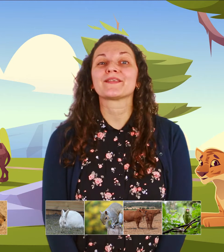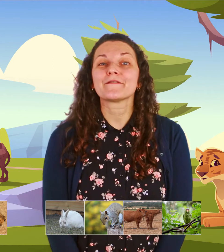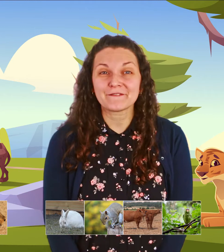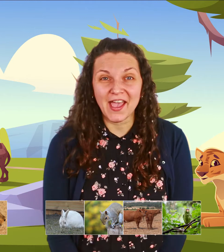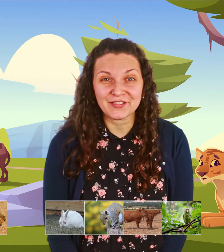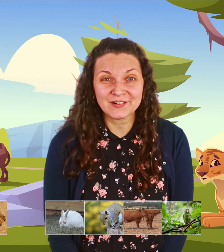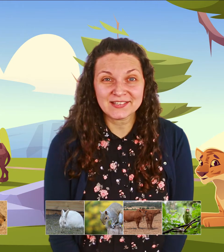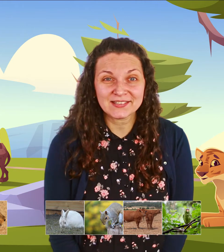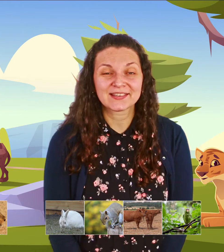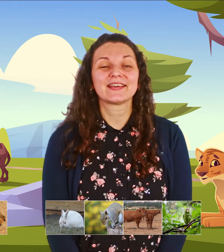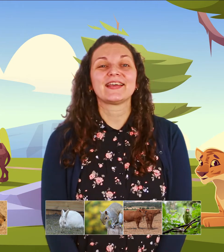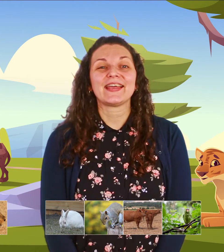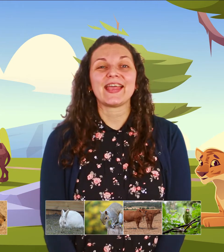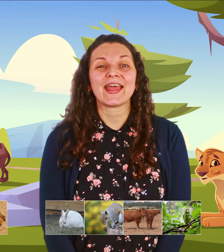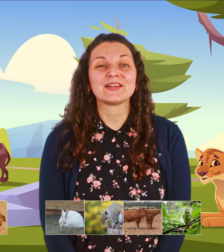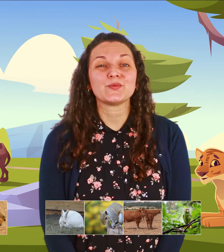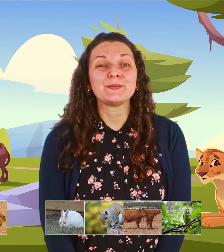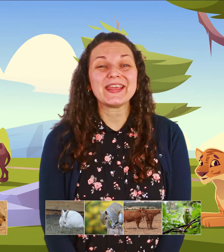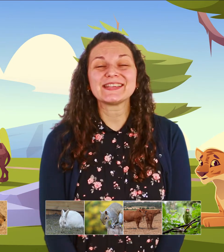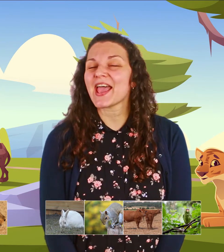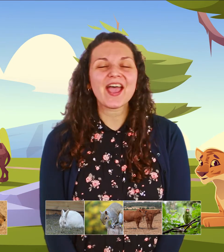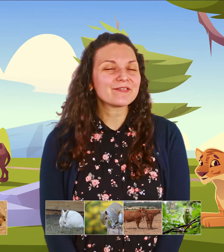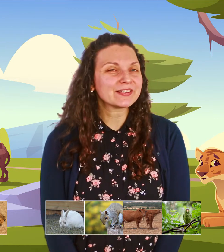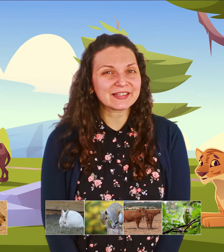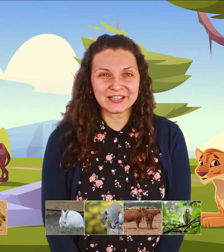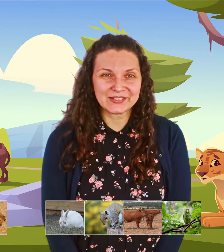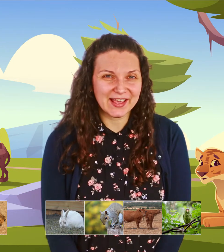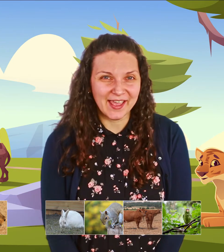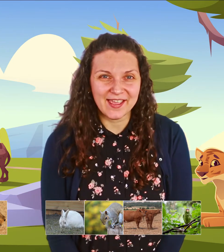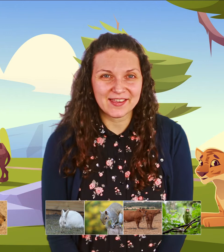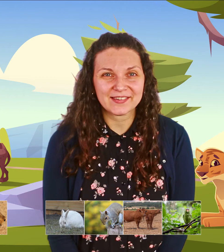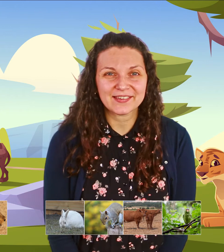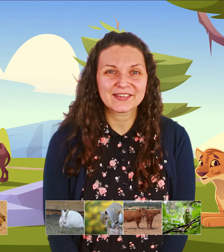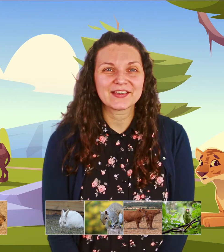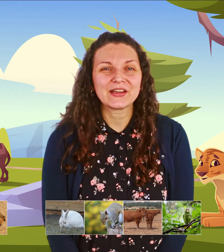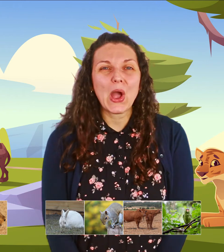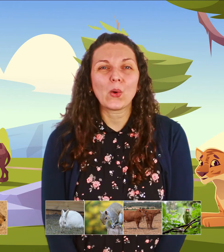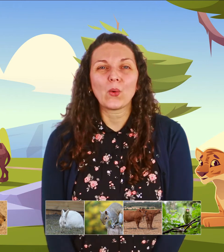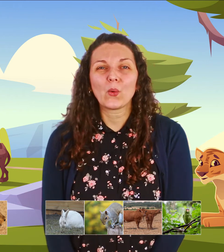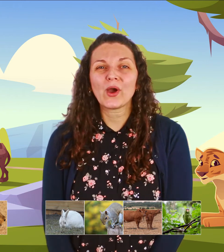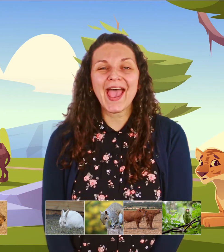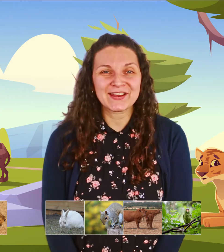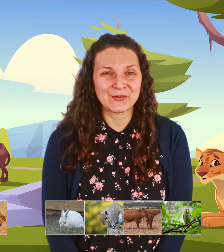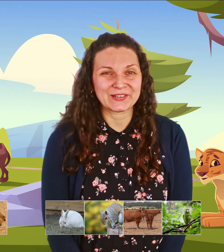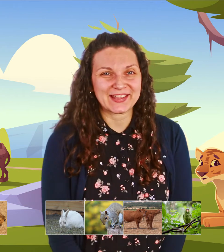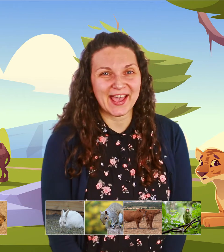feathers and it repeats everything you say. What animal is that?